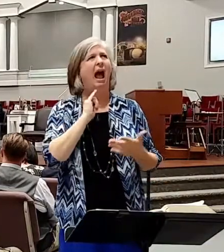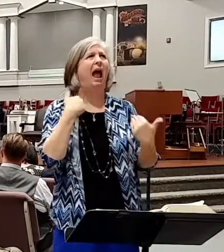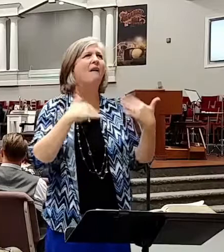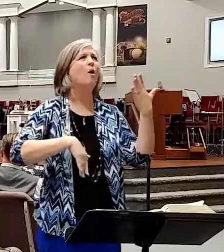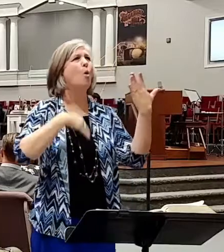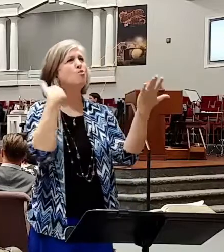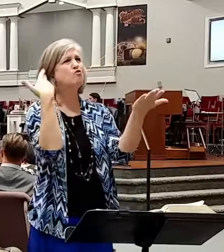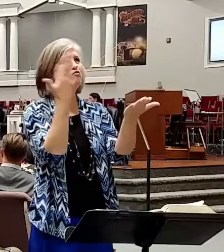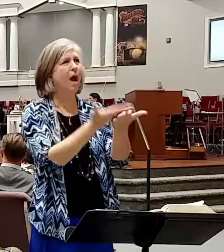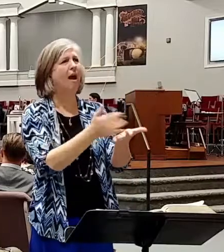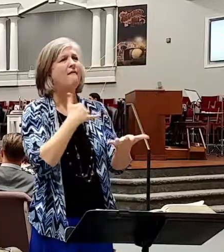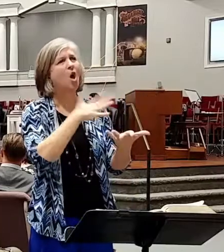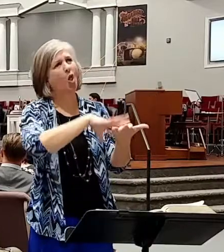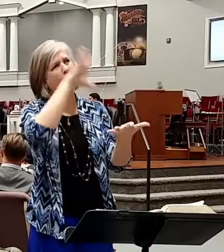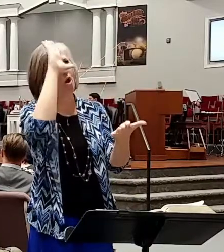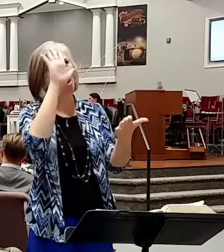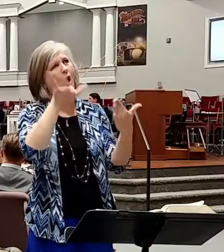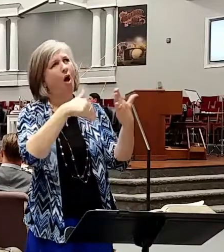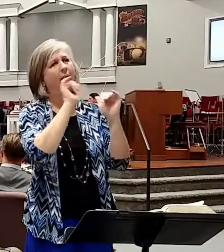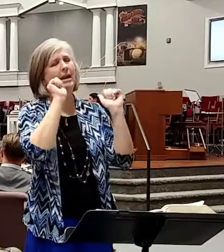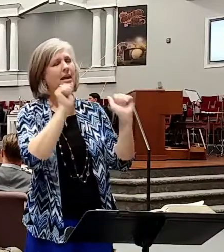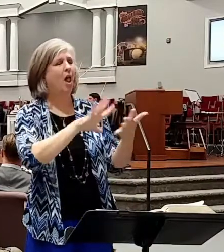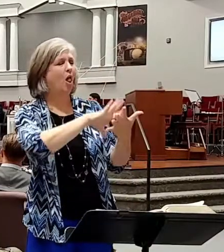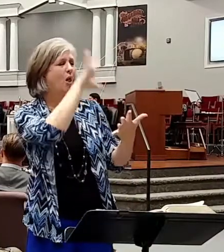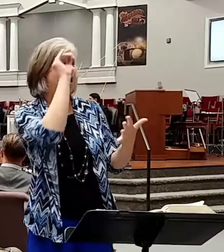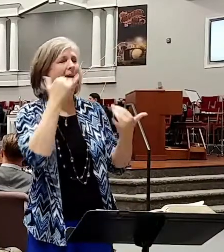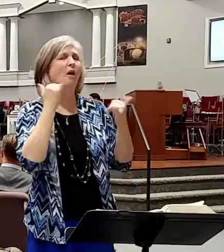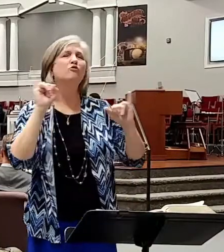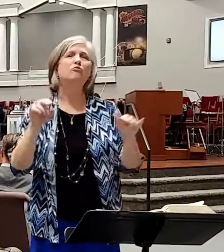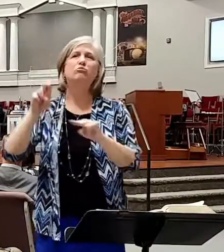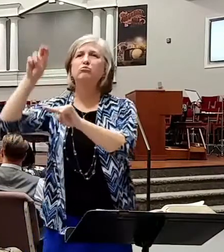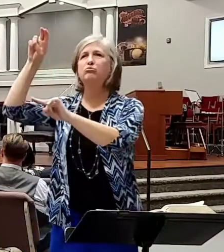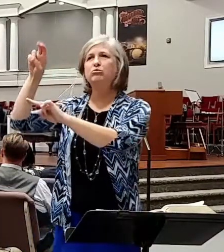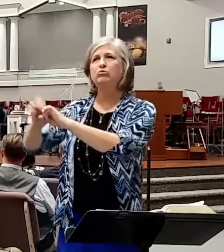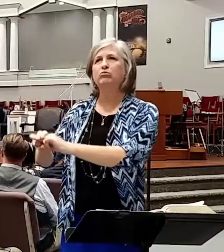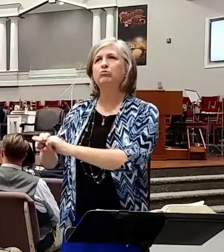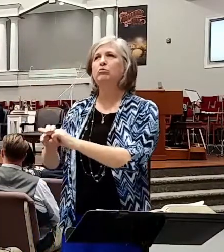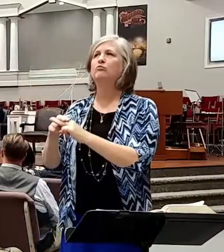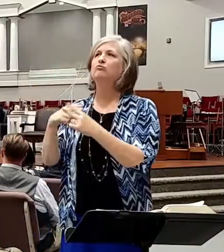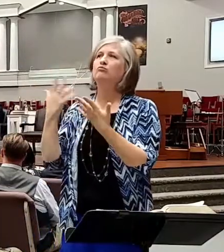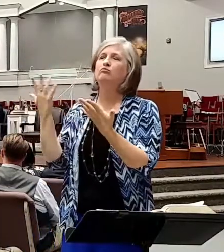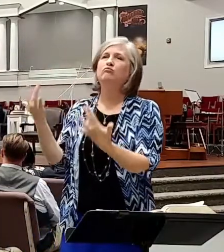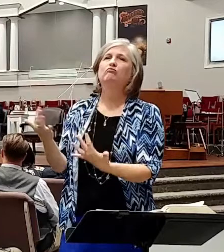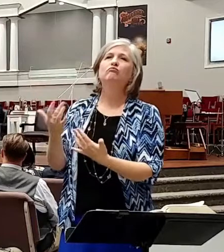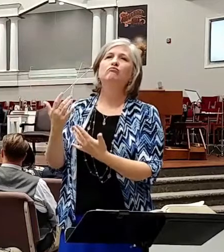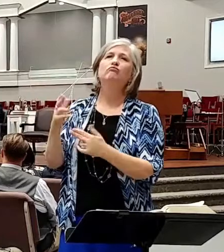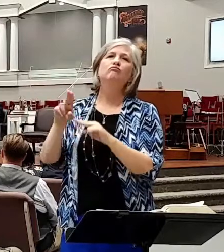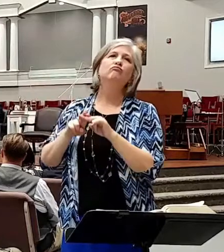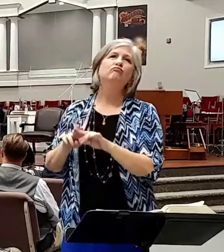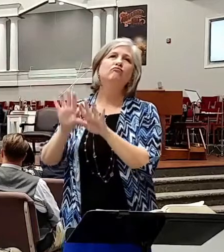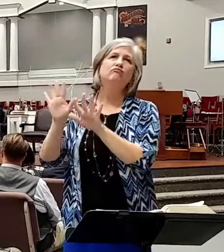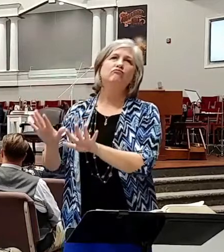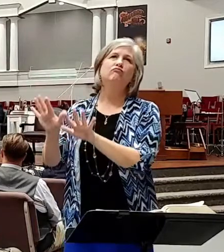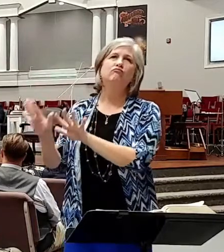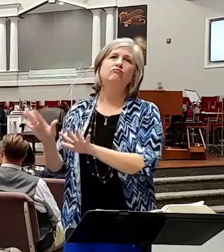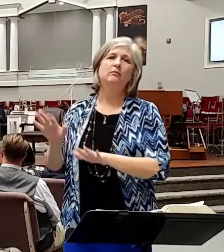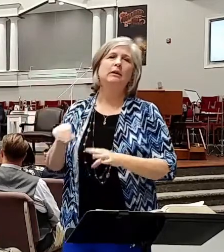I have learned all I can learn and now I'm just going to sit over here and sort of sizzle in the juices of my wonderful